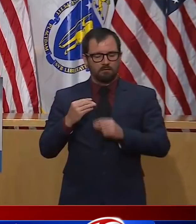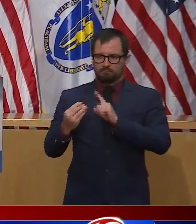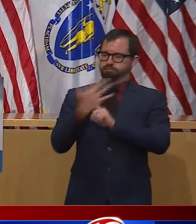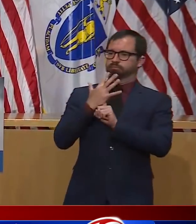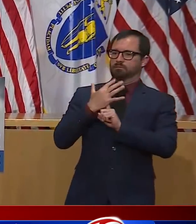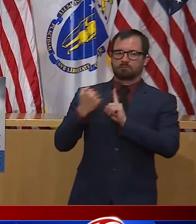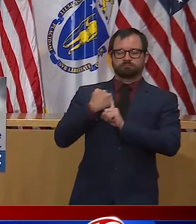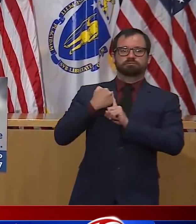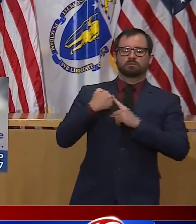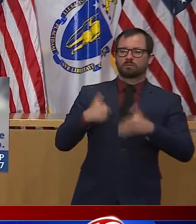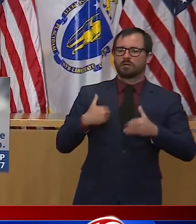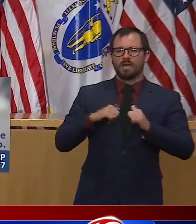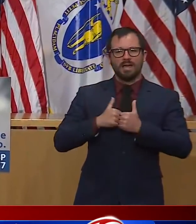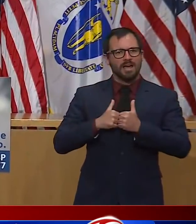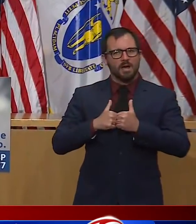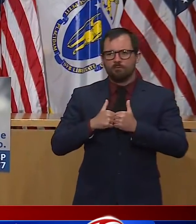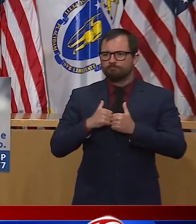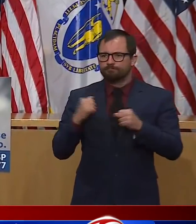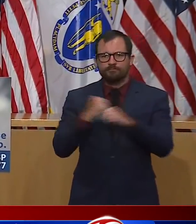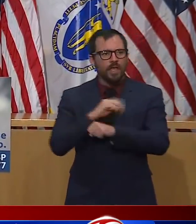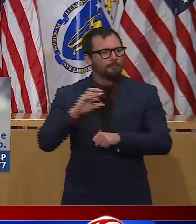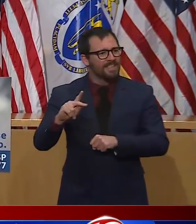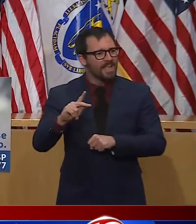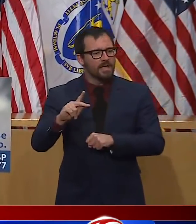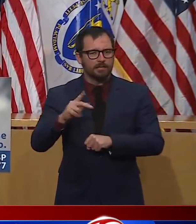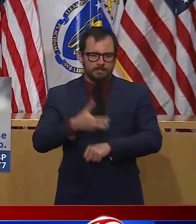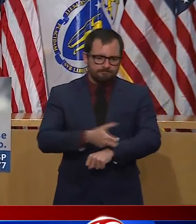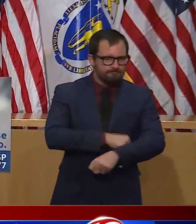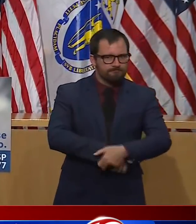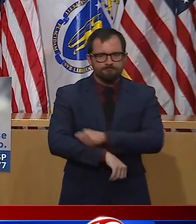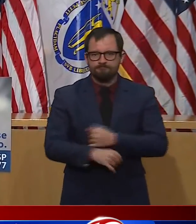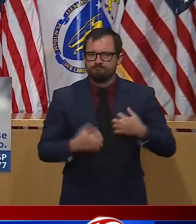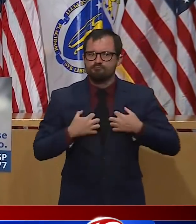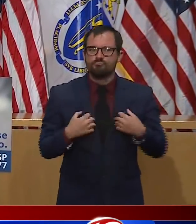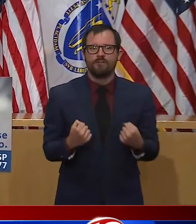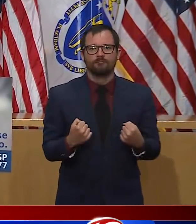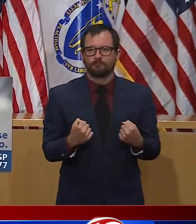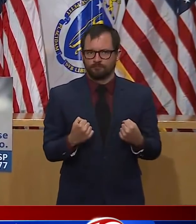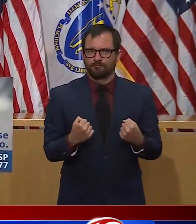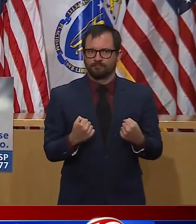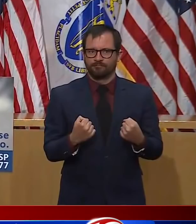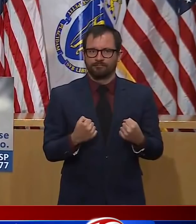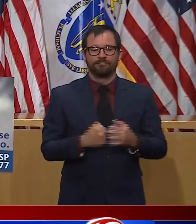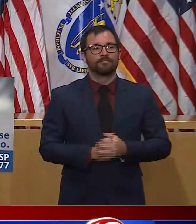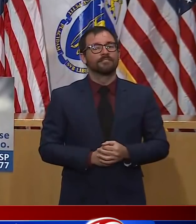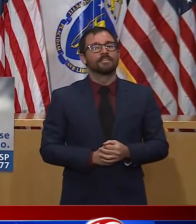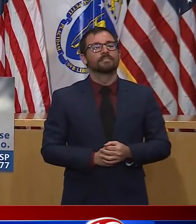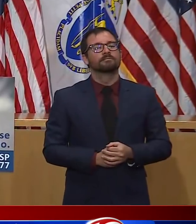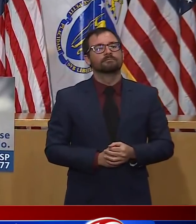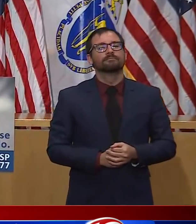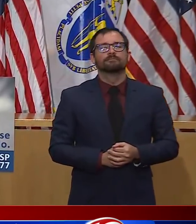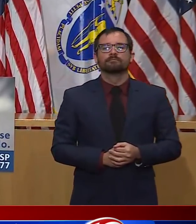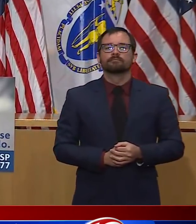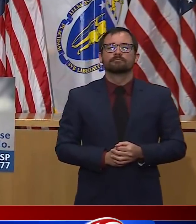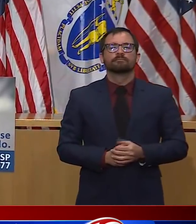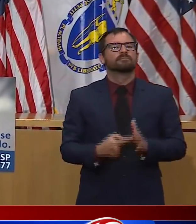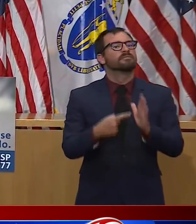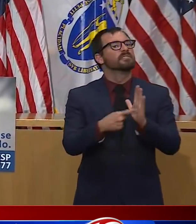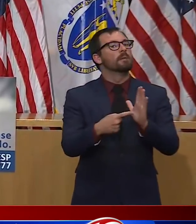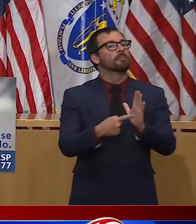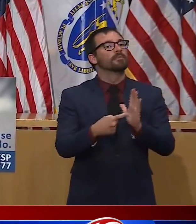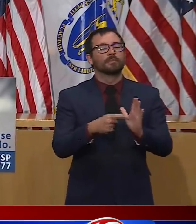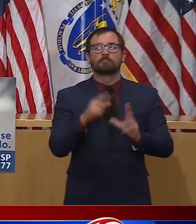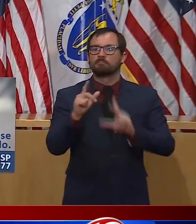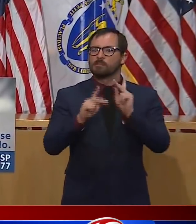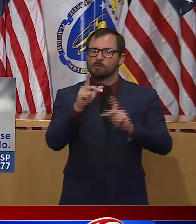The retired medical workers who came back off the bench and straight into the COVID-19 ward. The friends and